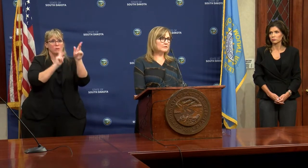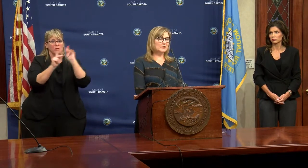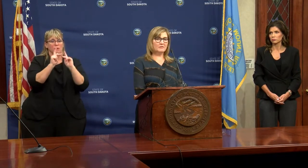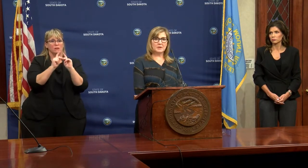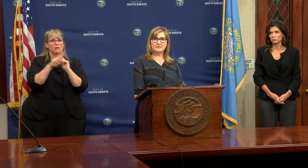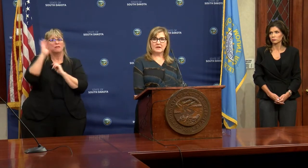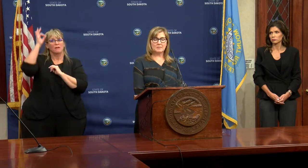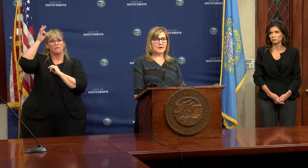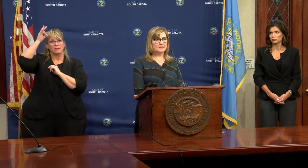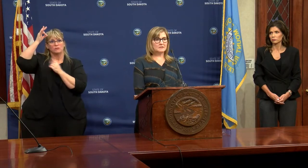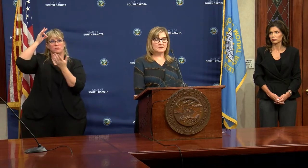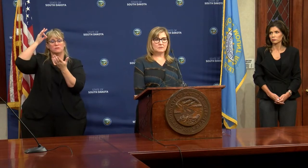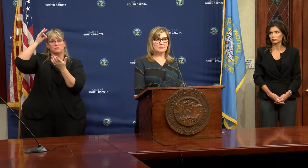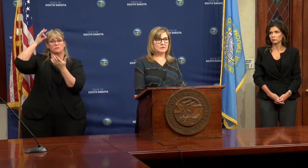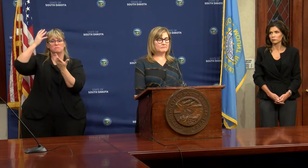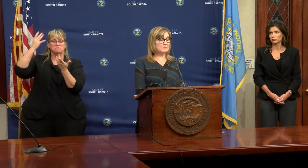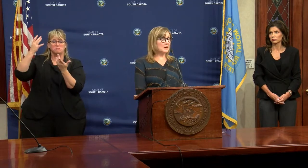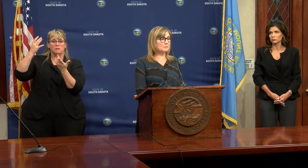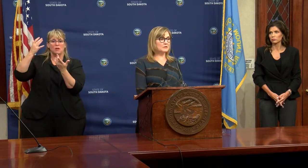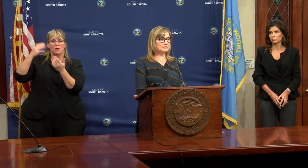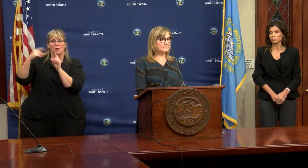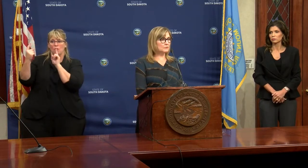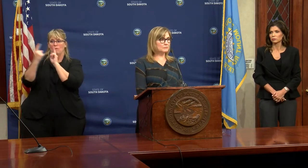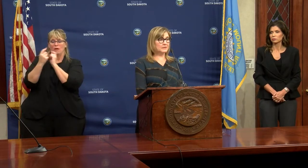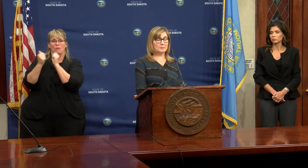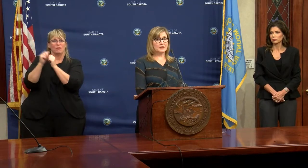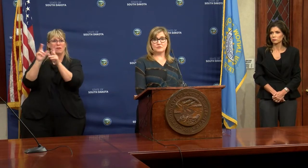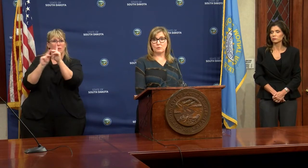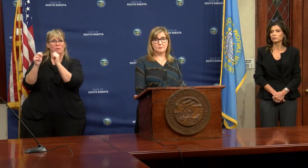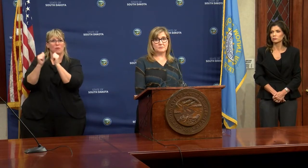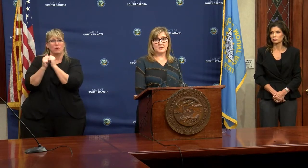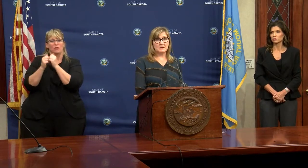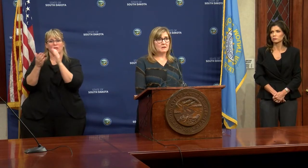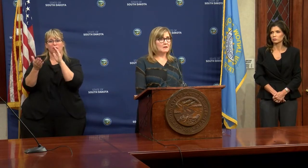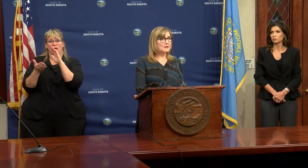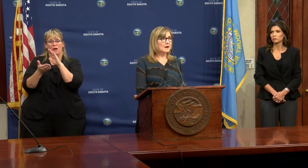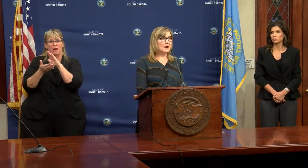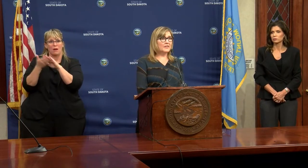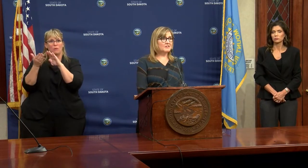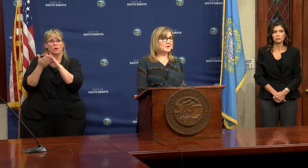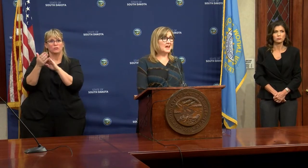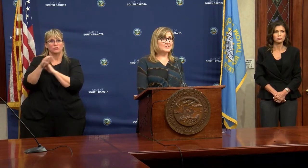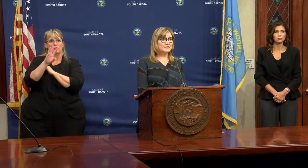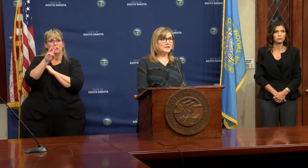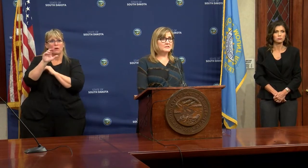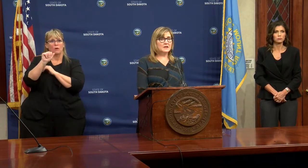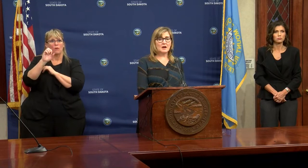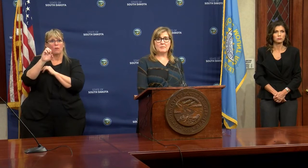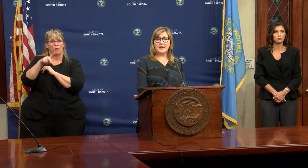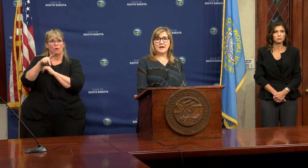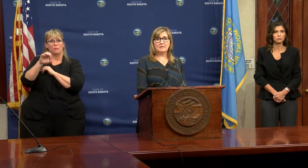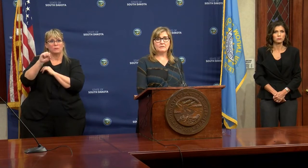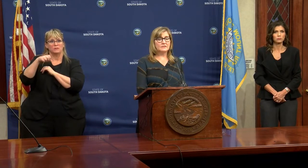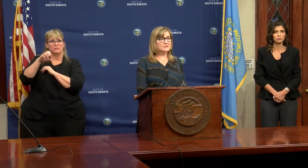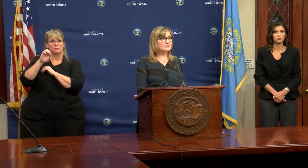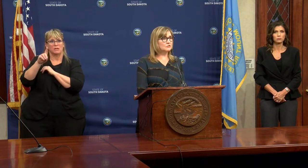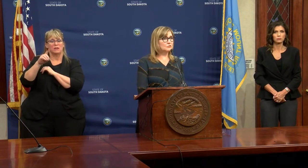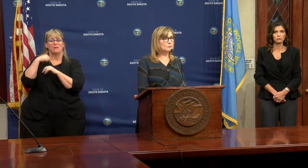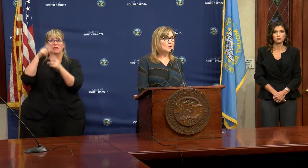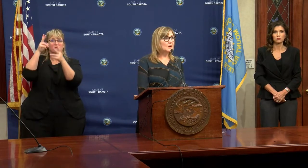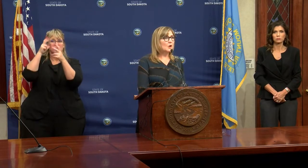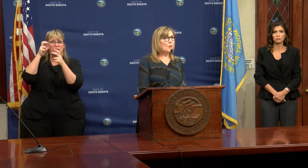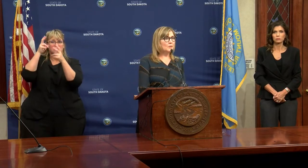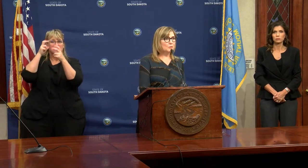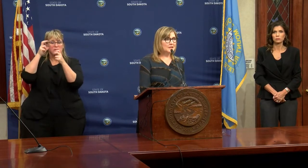So the federal government, you know, we've met with the folks with Operation Warp Speed. They have been excellent. They have listened